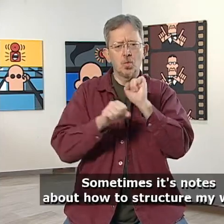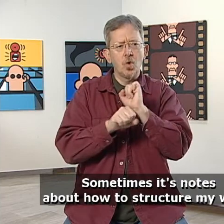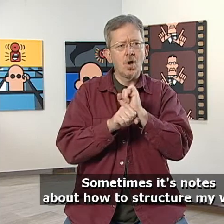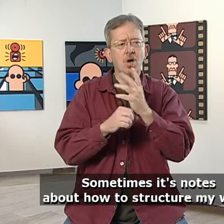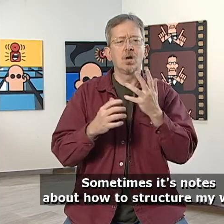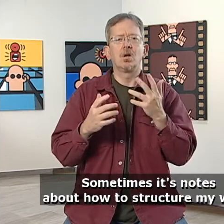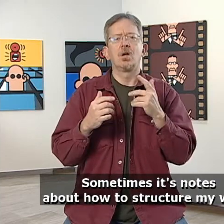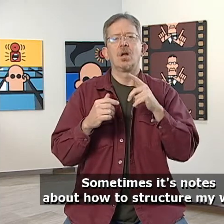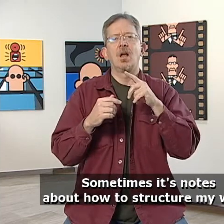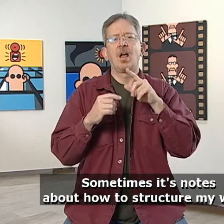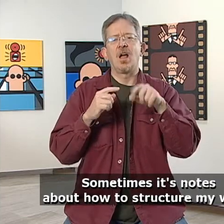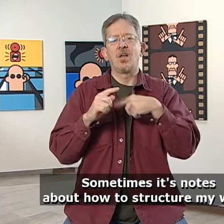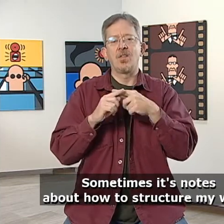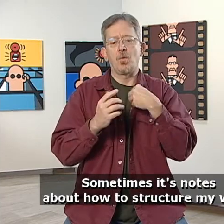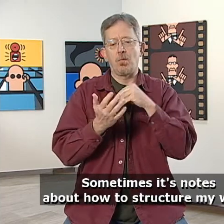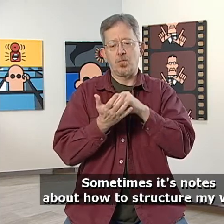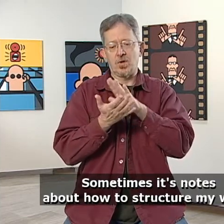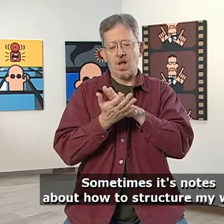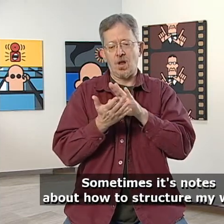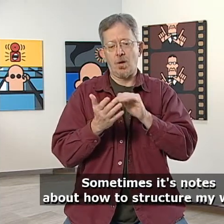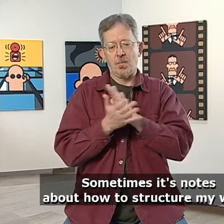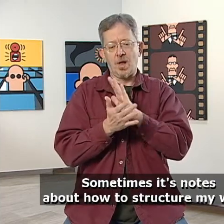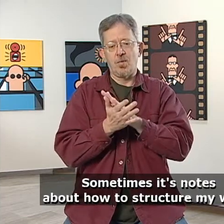Sometimes it's notes about how to structure my work.